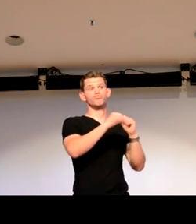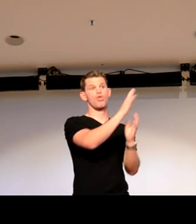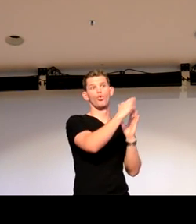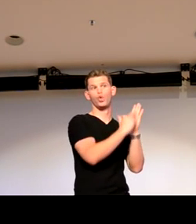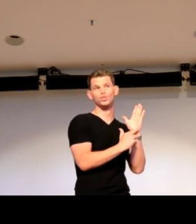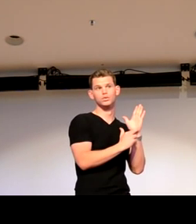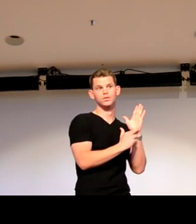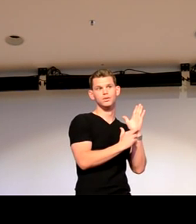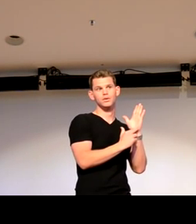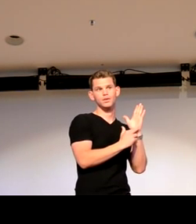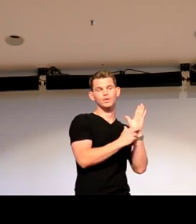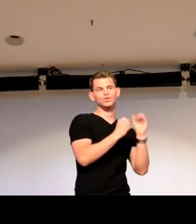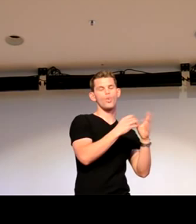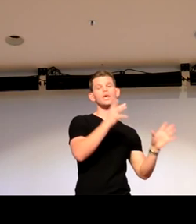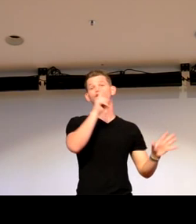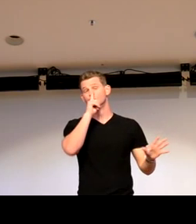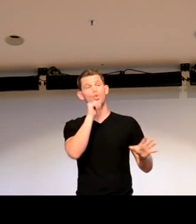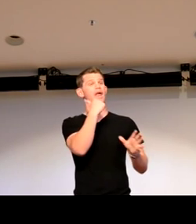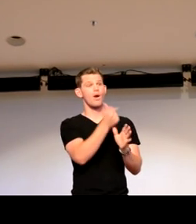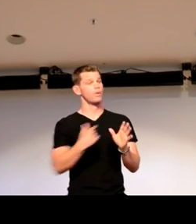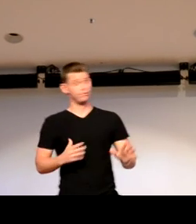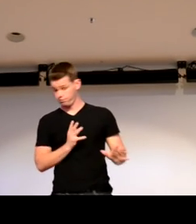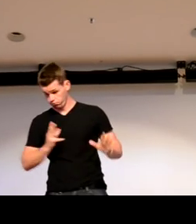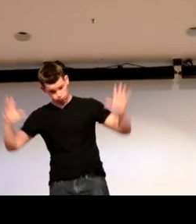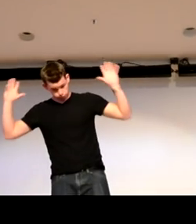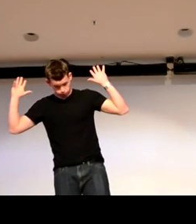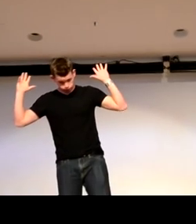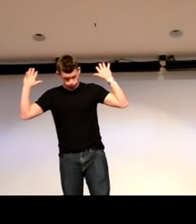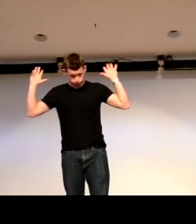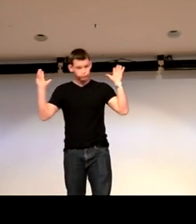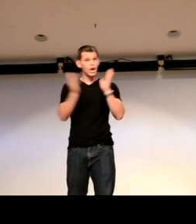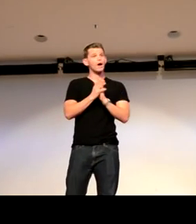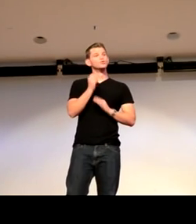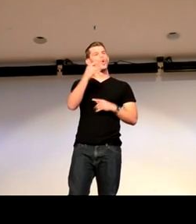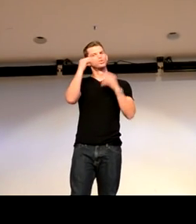you know you're not supposed to break certain rules but I said hey you know